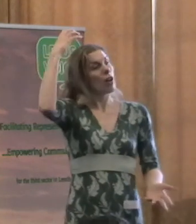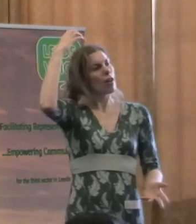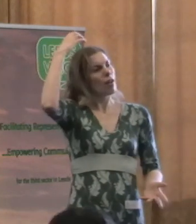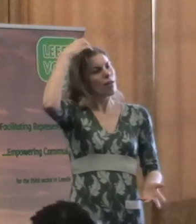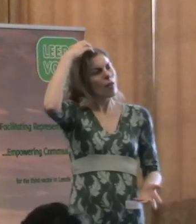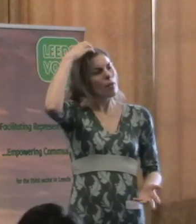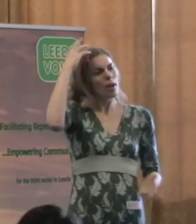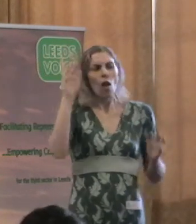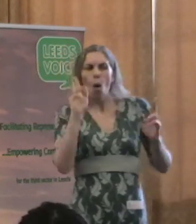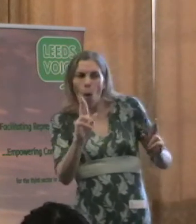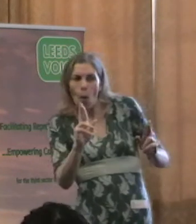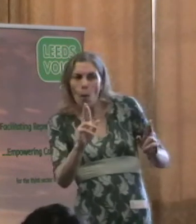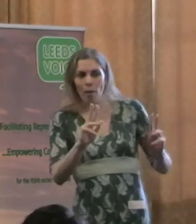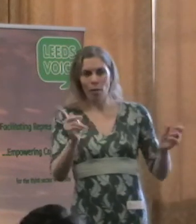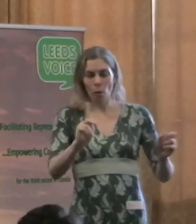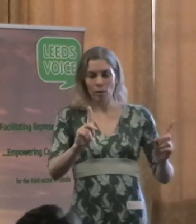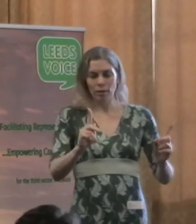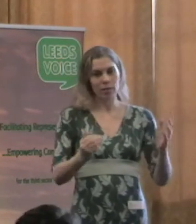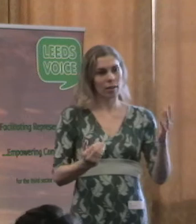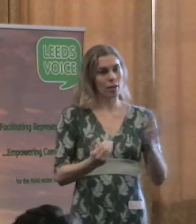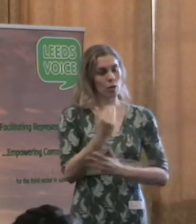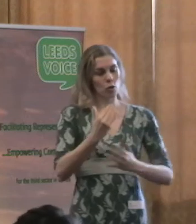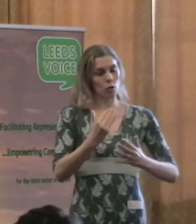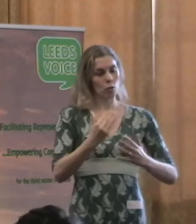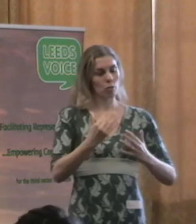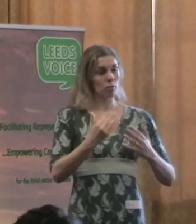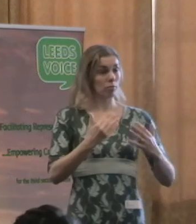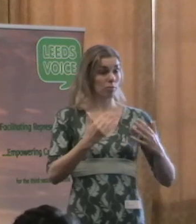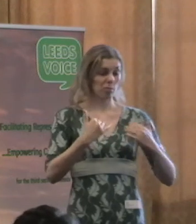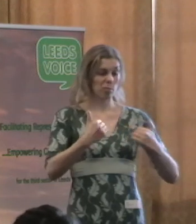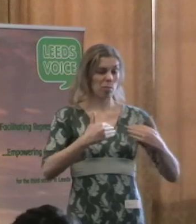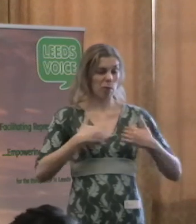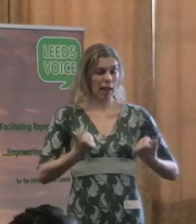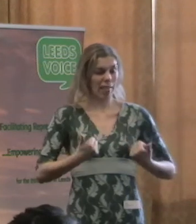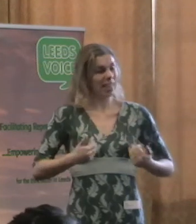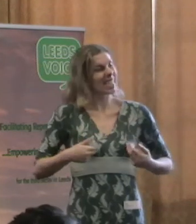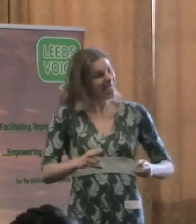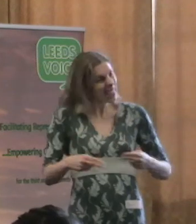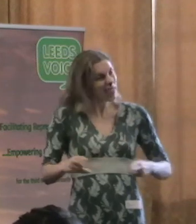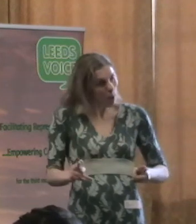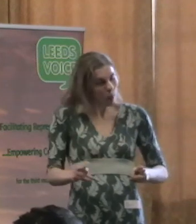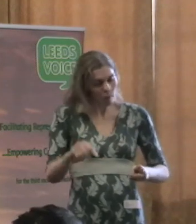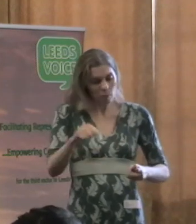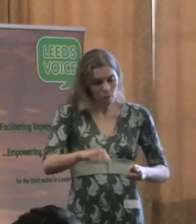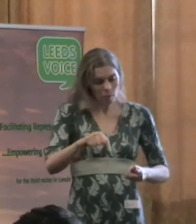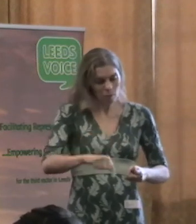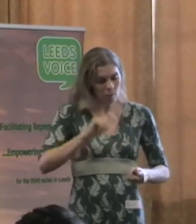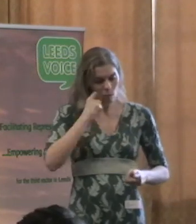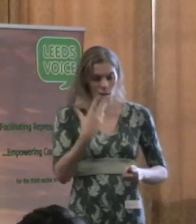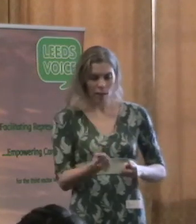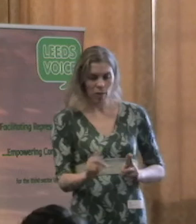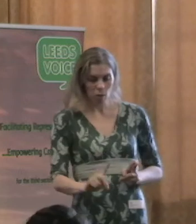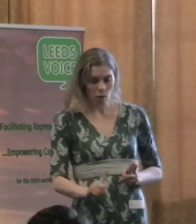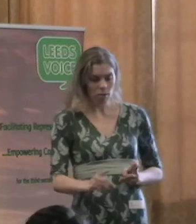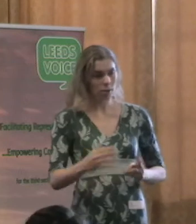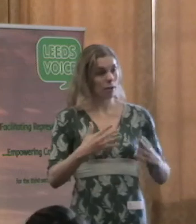is for a new public health system. Within that will be the creation of Public